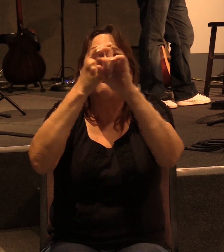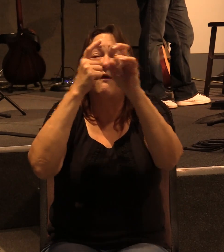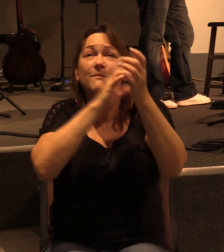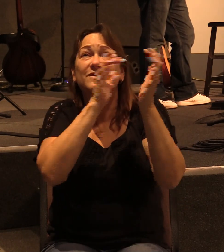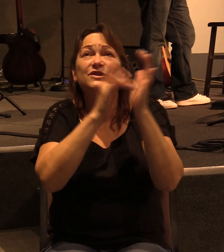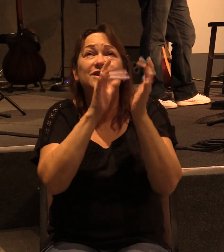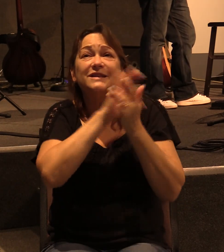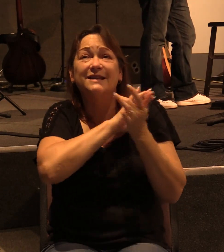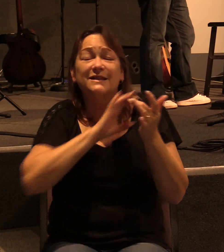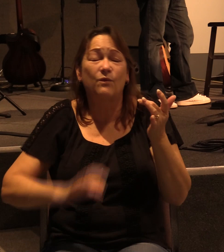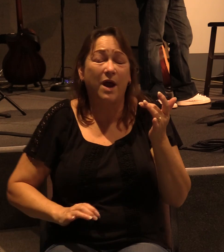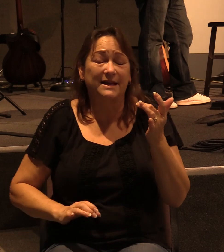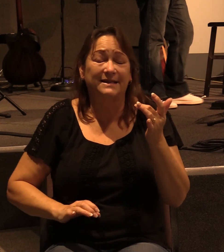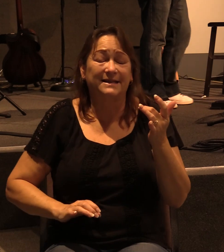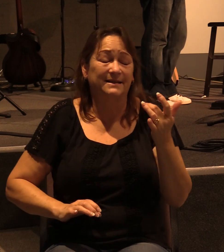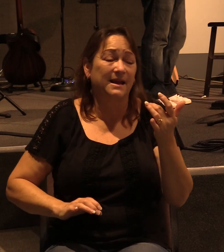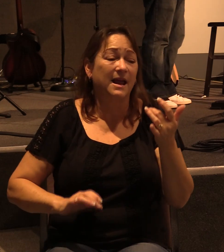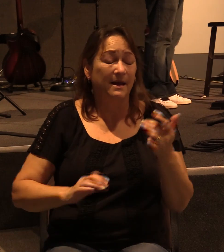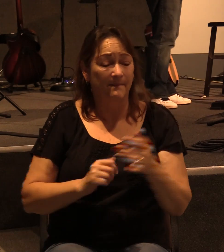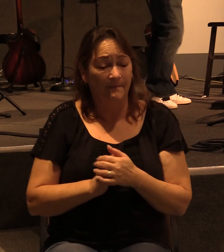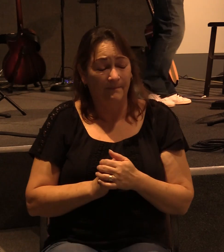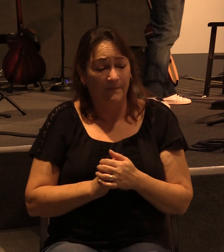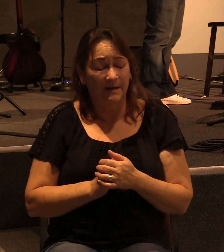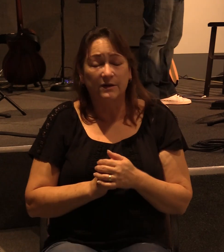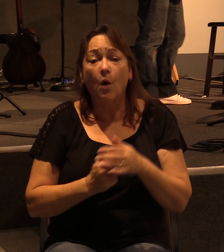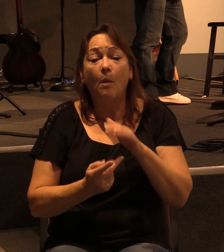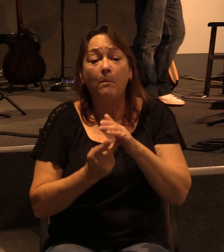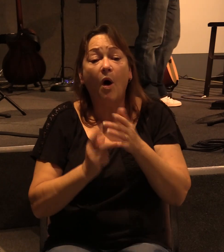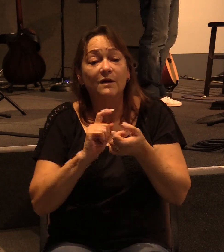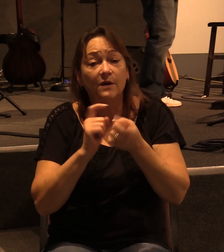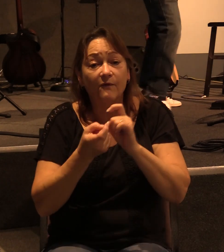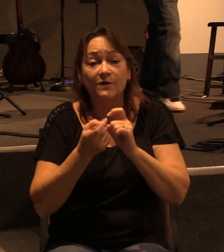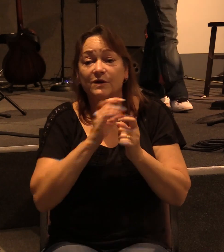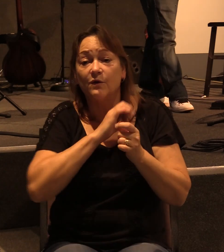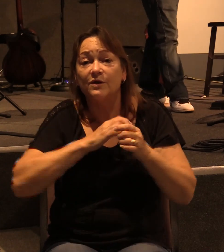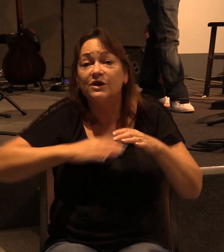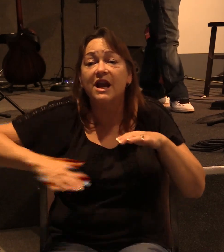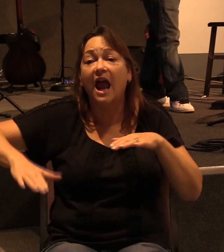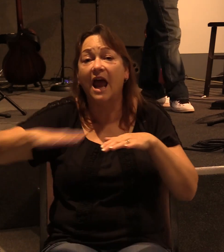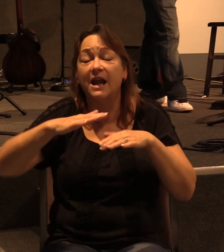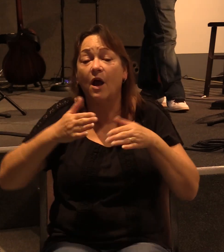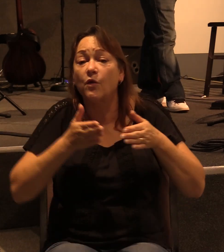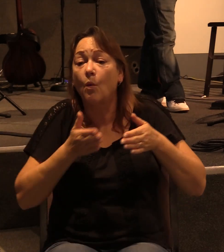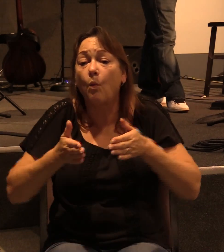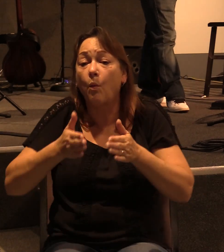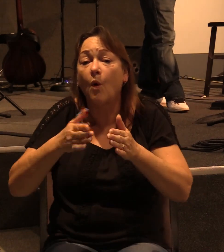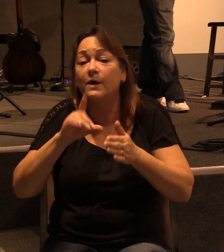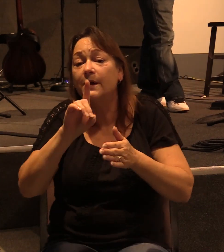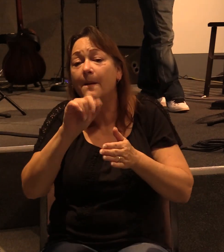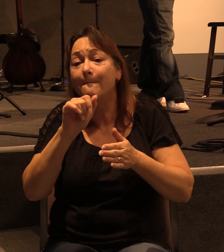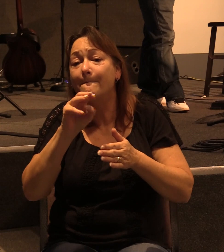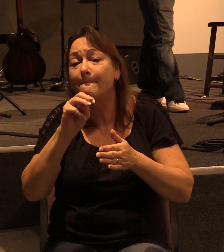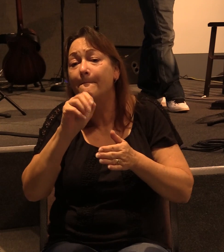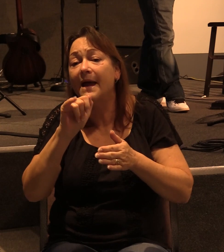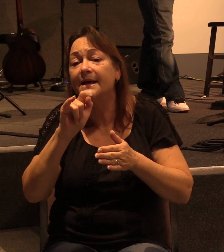revelation of Christ. Speaking about Paul's conversion to Christianity on the road to Damascus